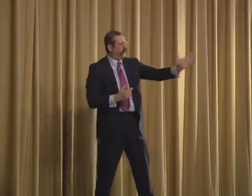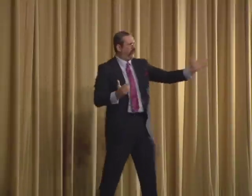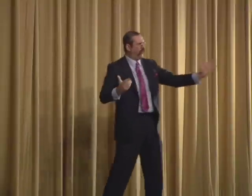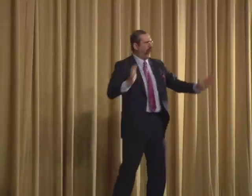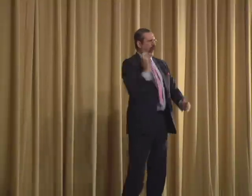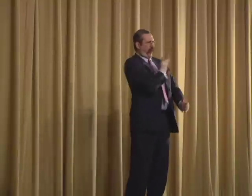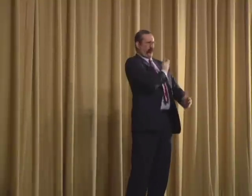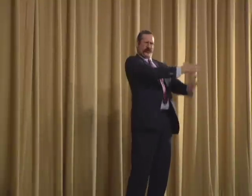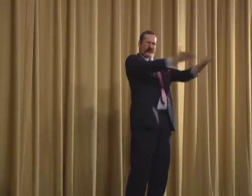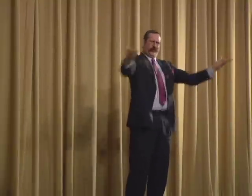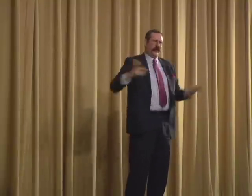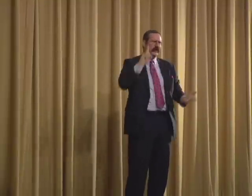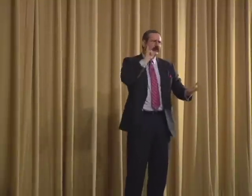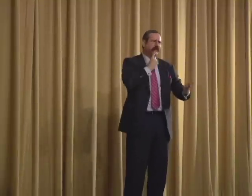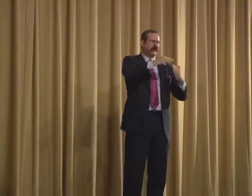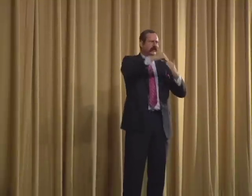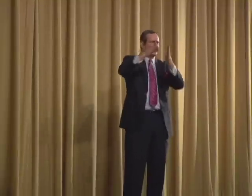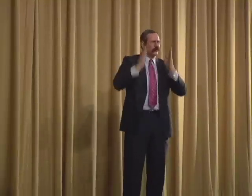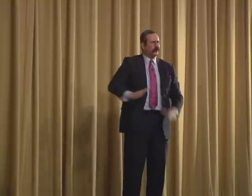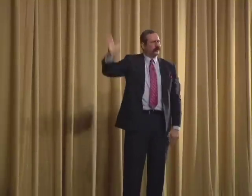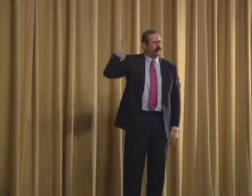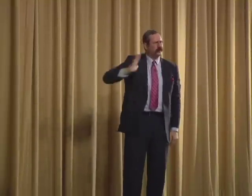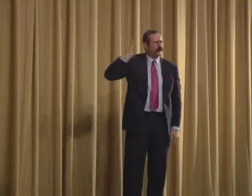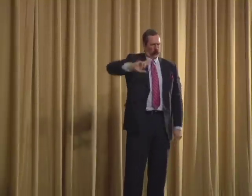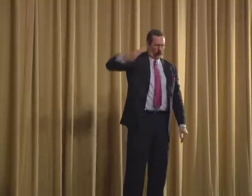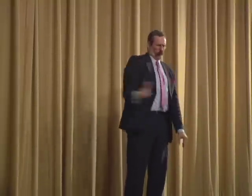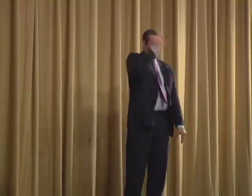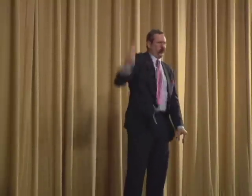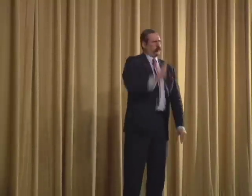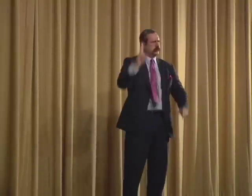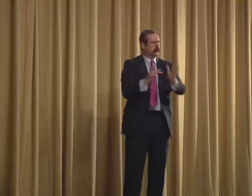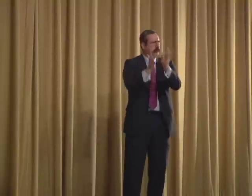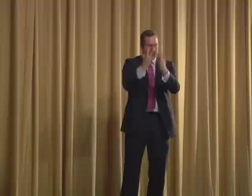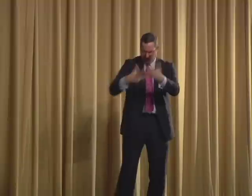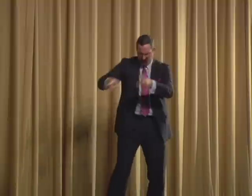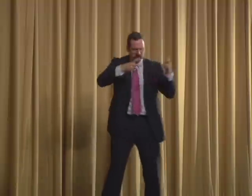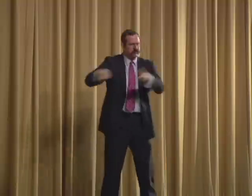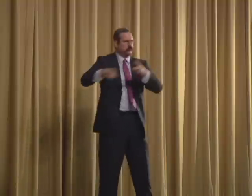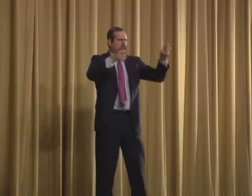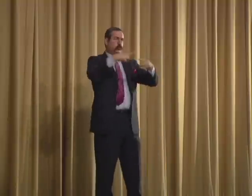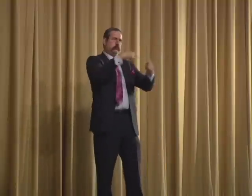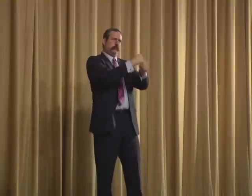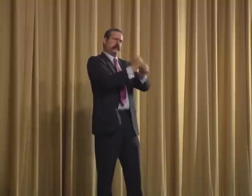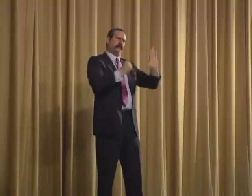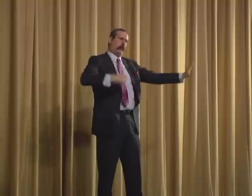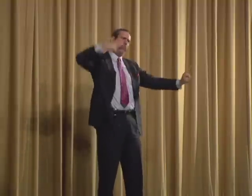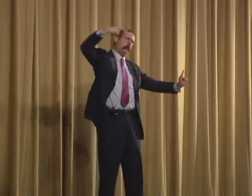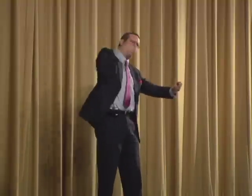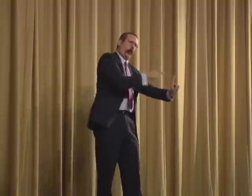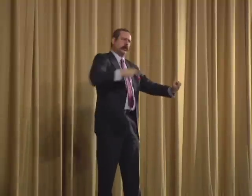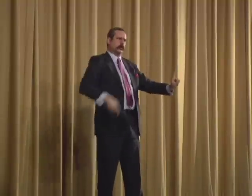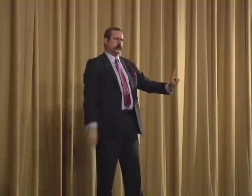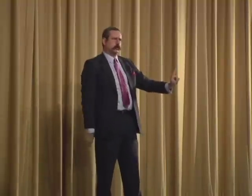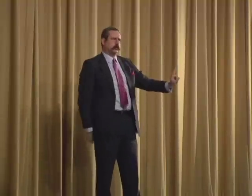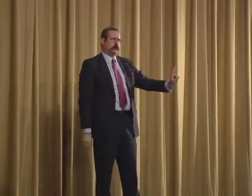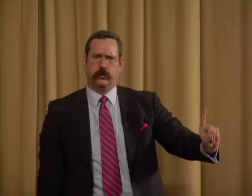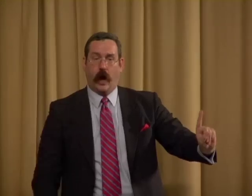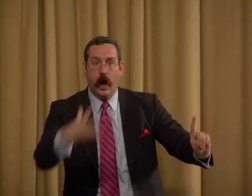So, I say to you, our deaf leaders, who use the Bible and quote the